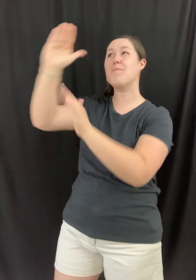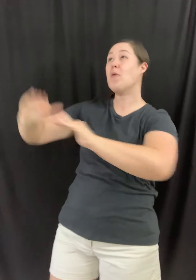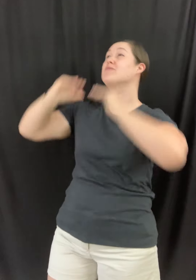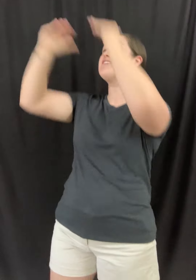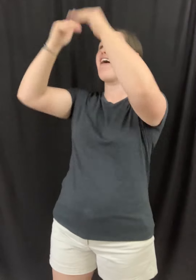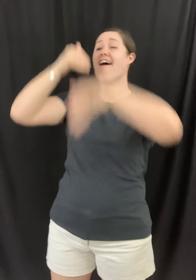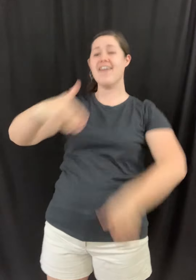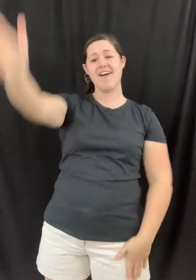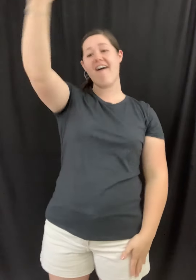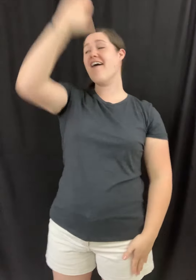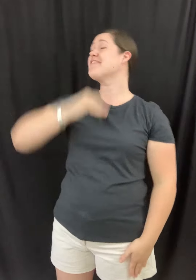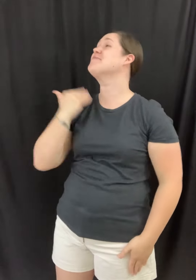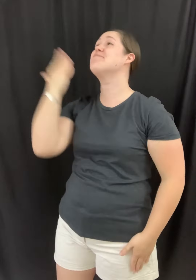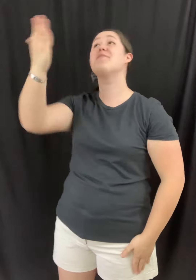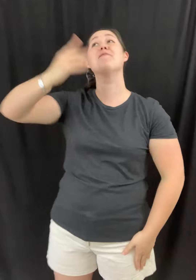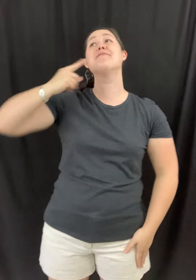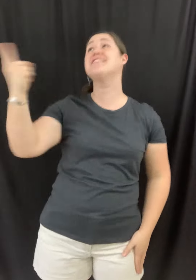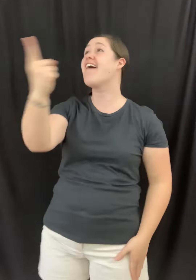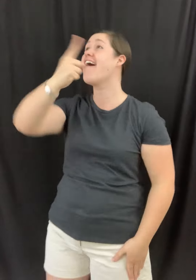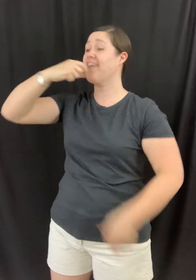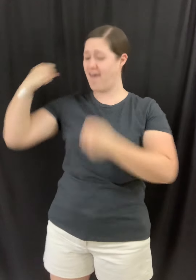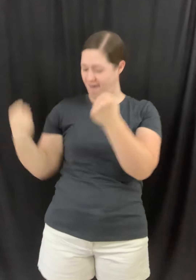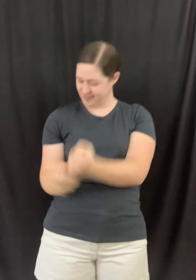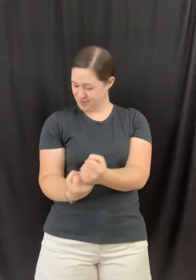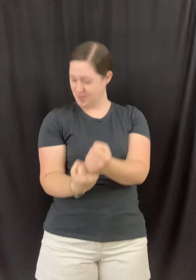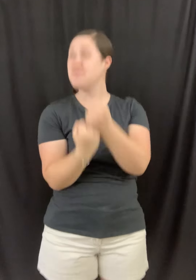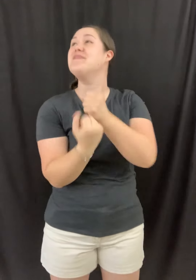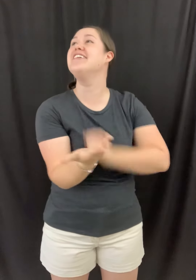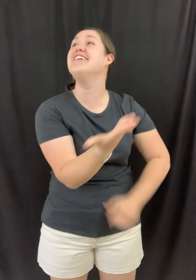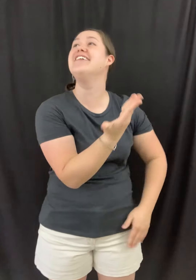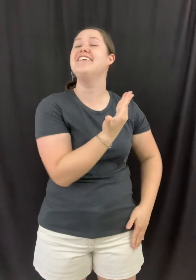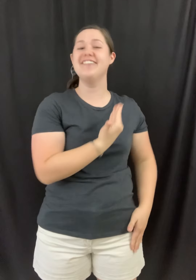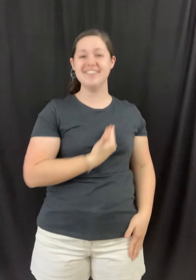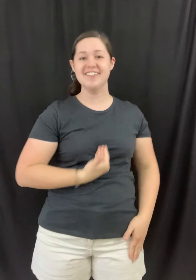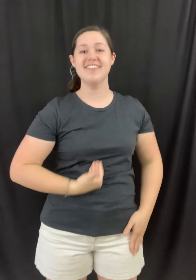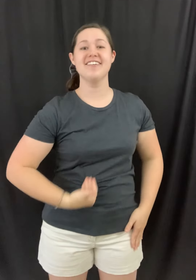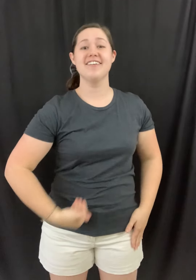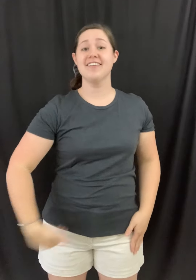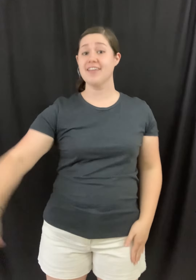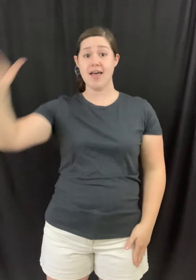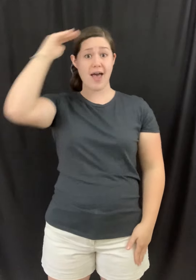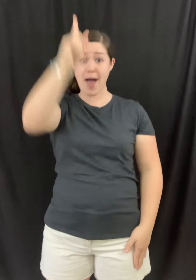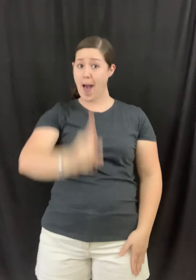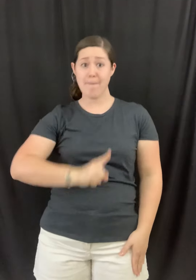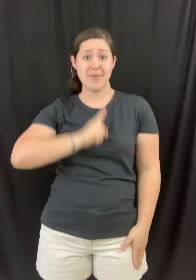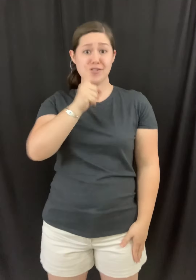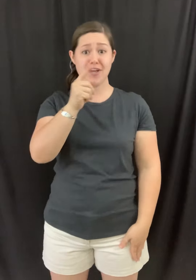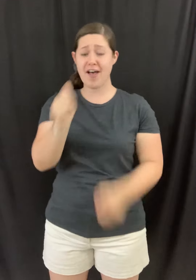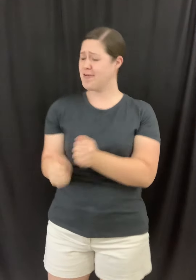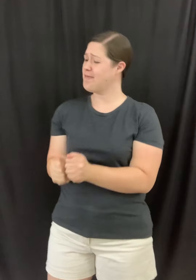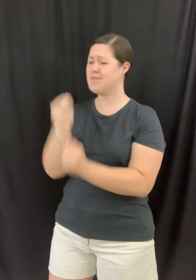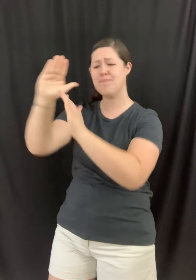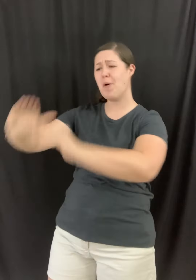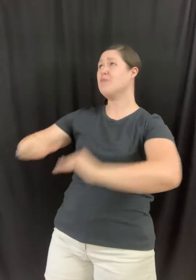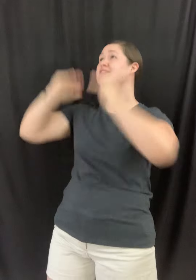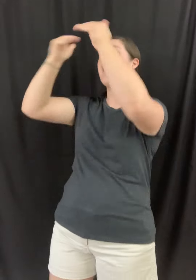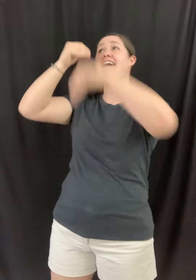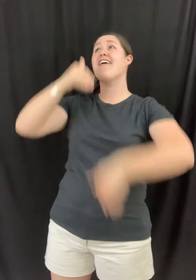most high-dive, most high-dive for me Who I am, I'm a child, most high